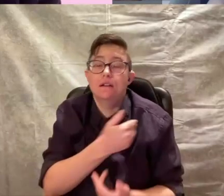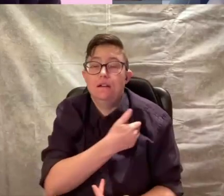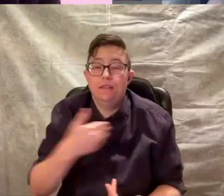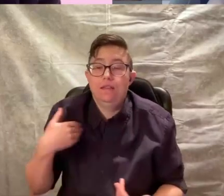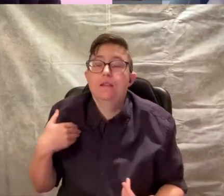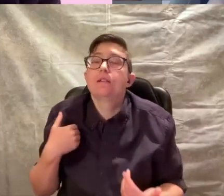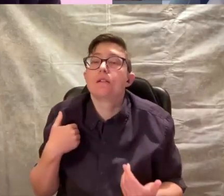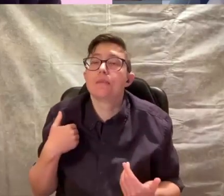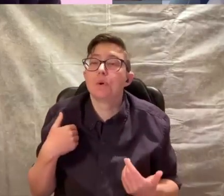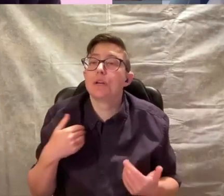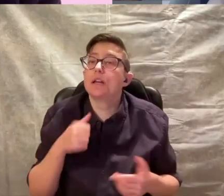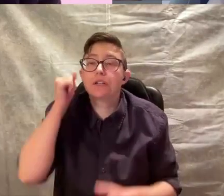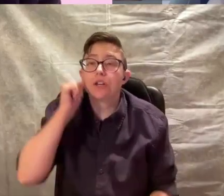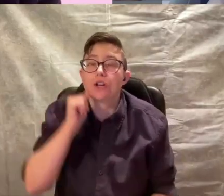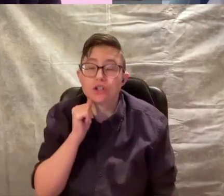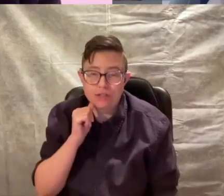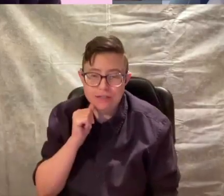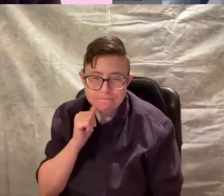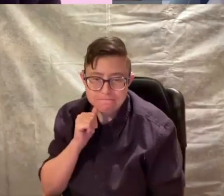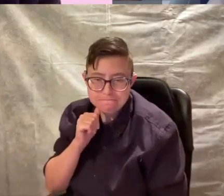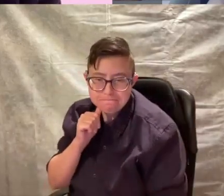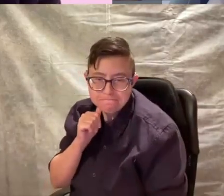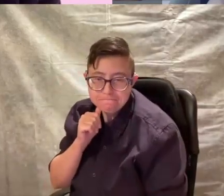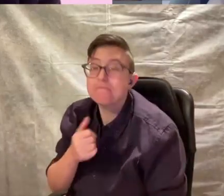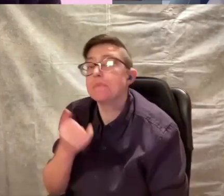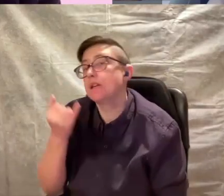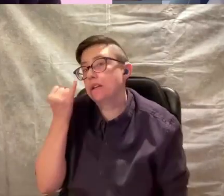on the morning of the surgery.